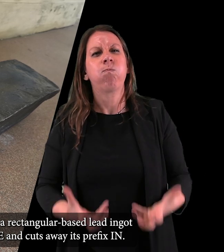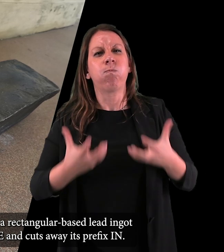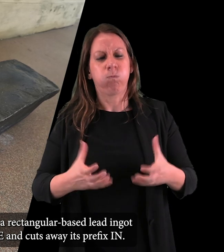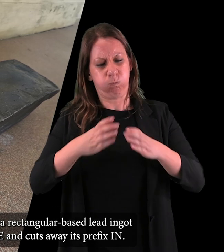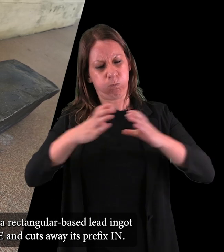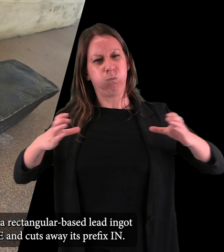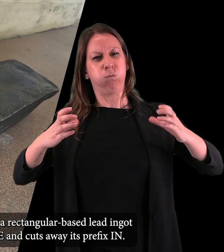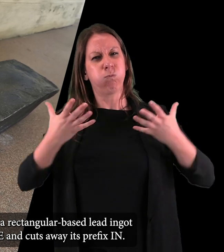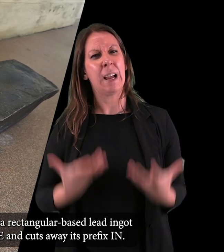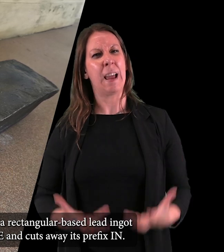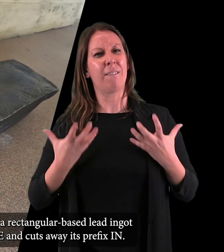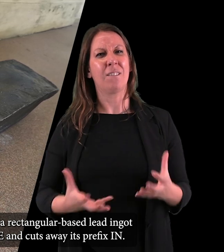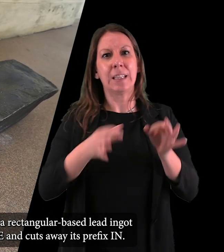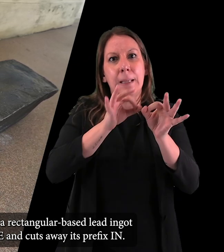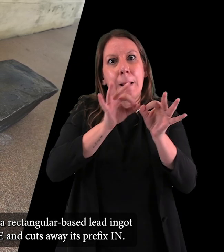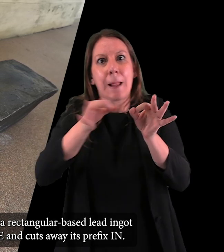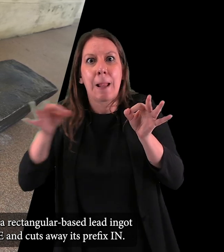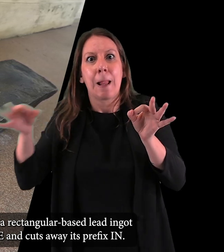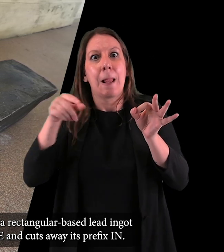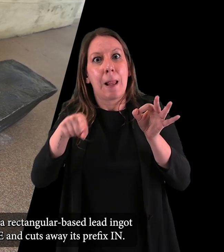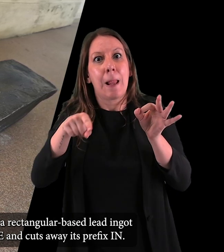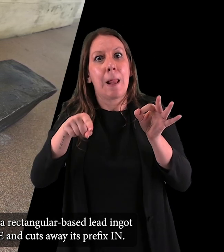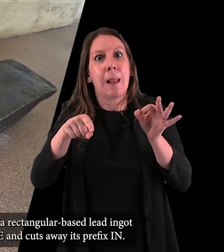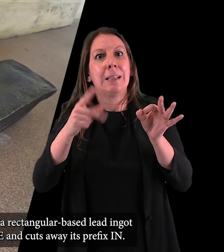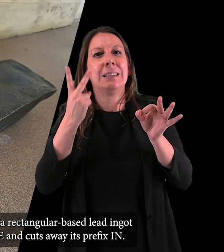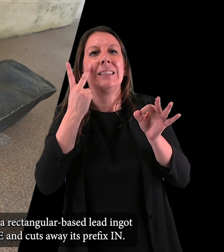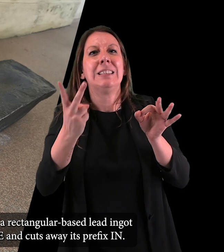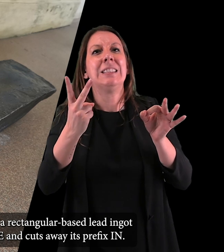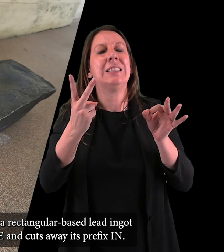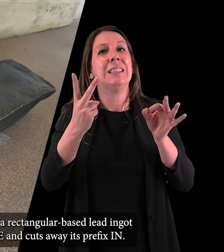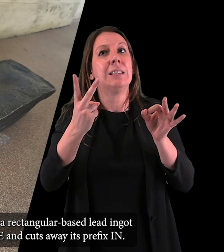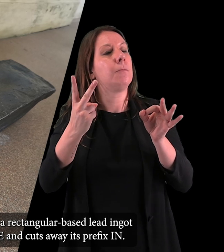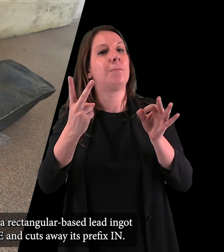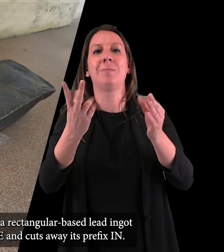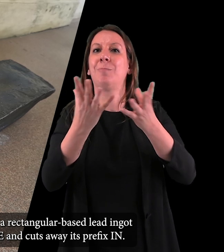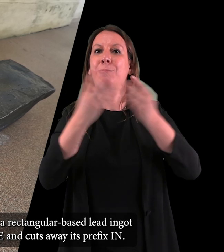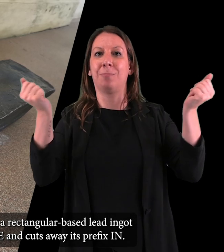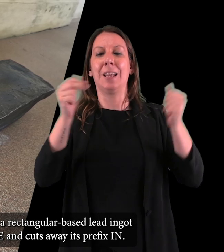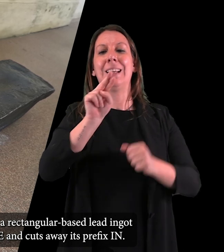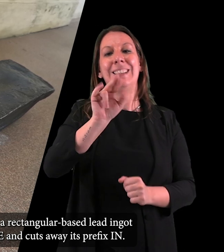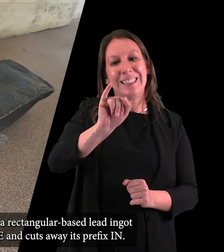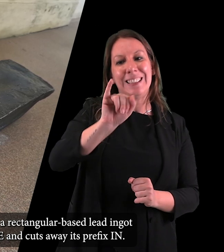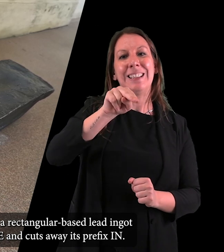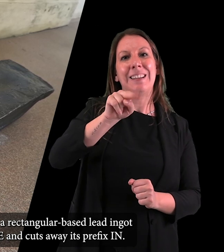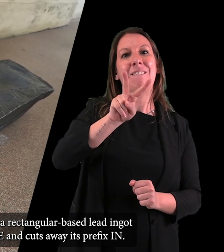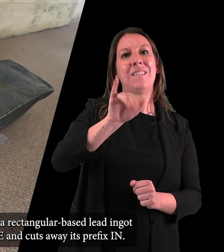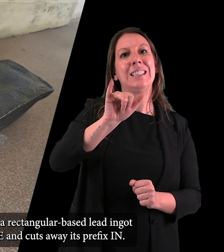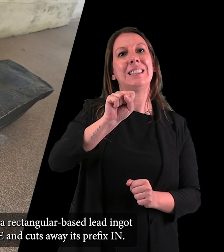The artist engraves on a rectangular-based lead ingot the word invisible